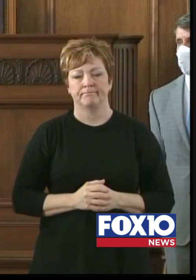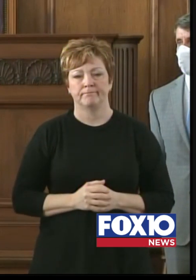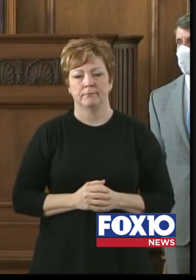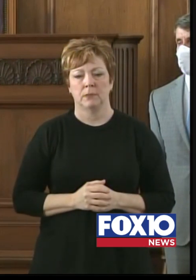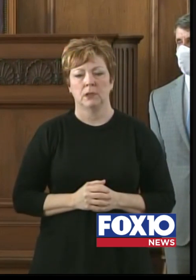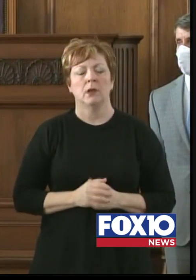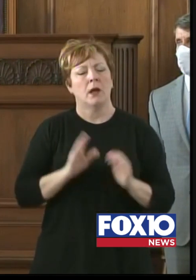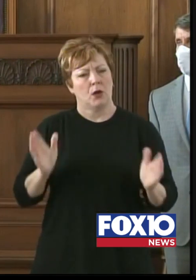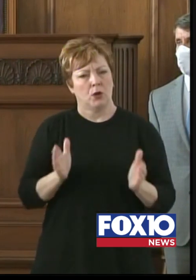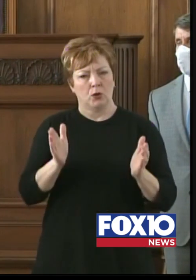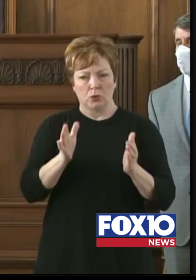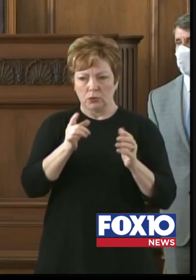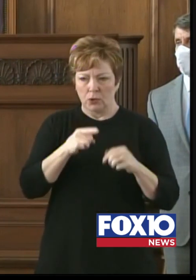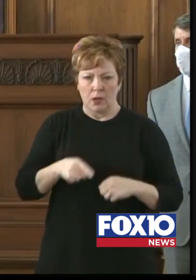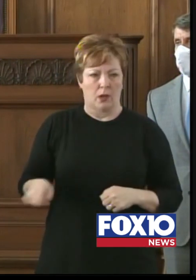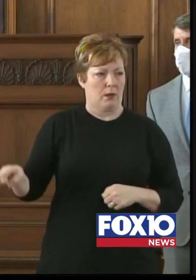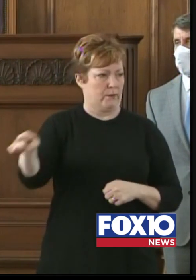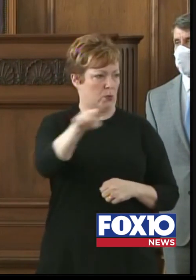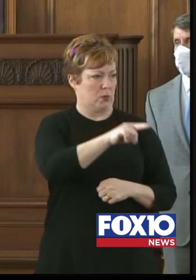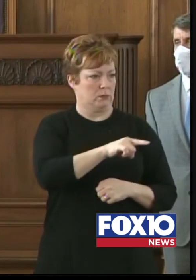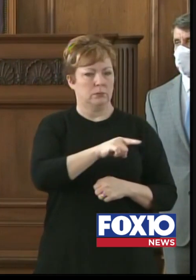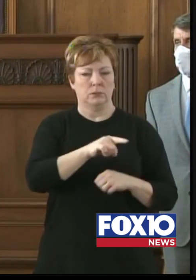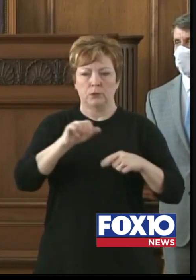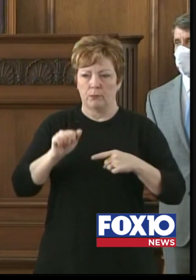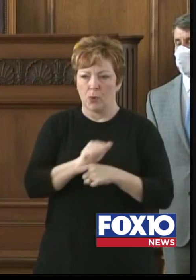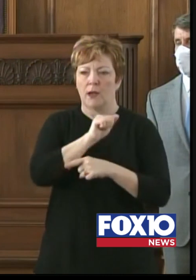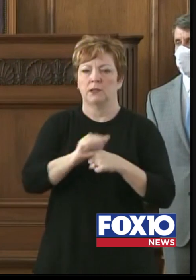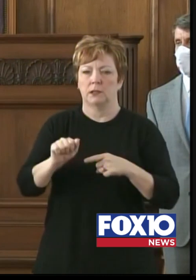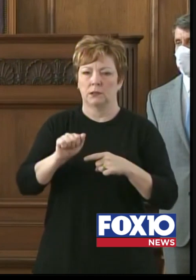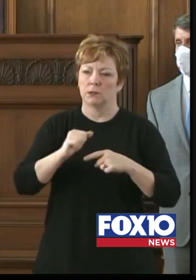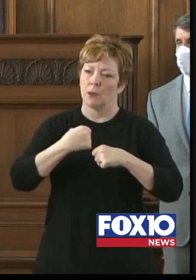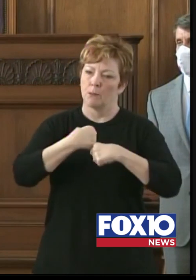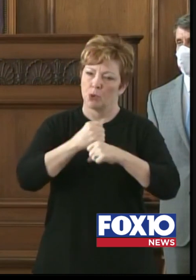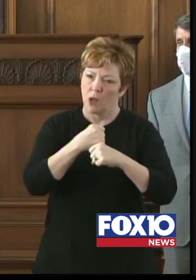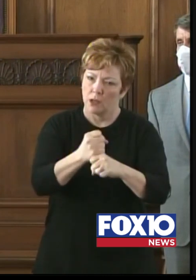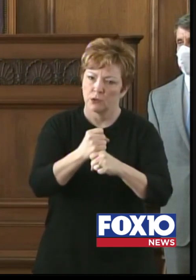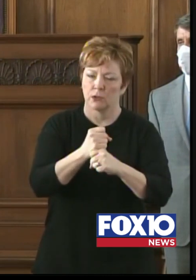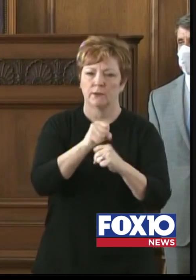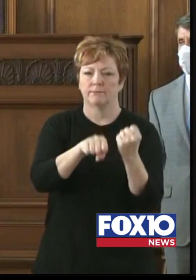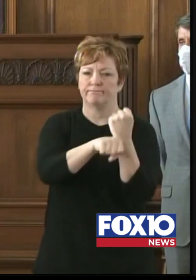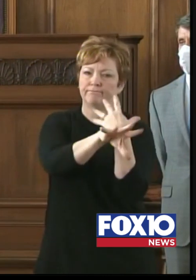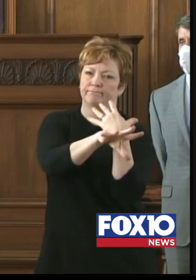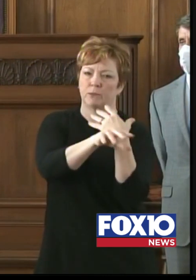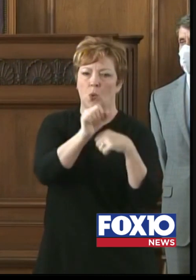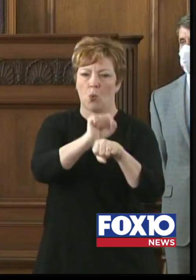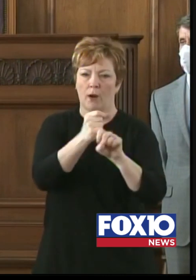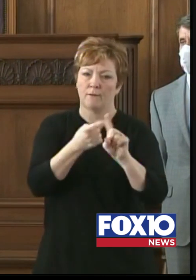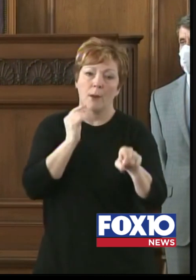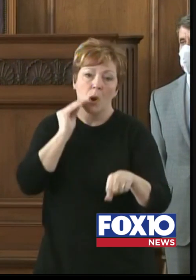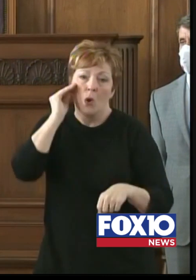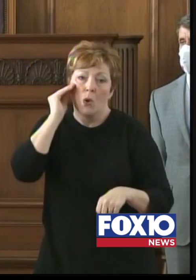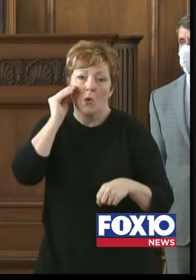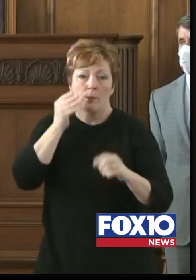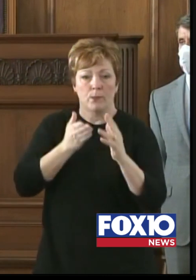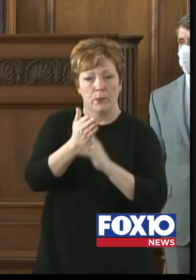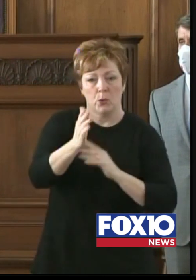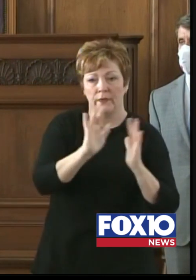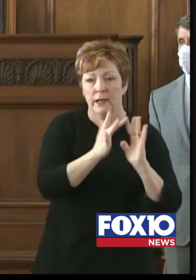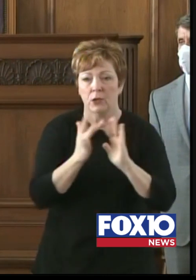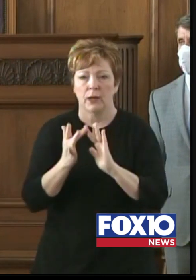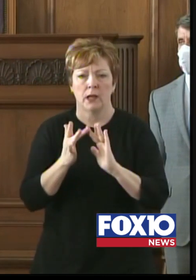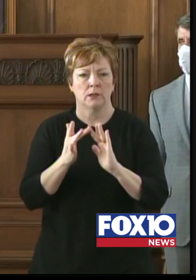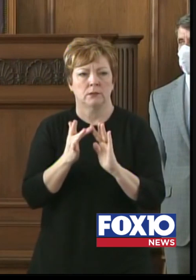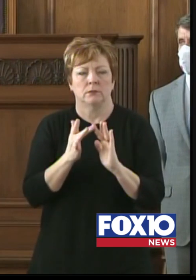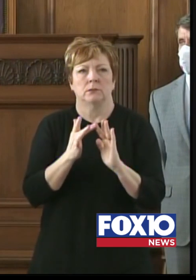encourage everyone to practice productive teleworking if possible and be as innovative as you can as you